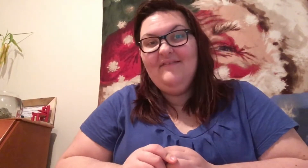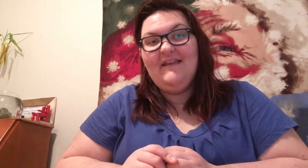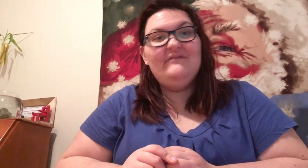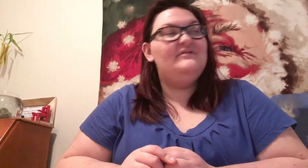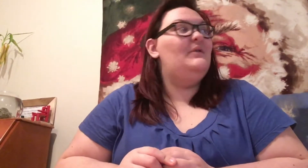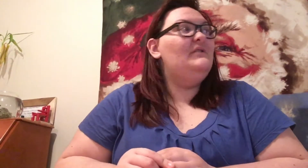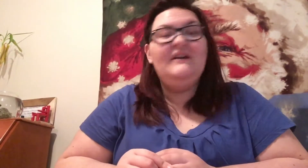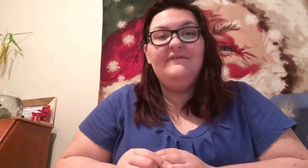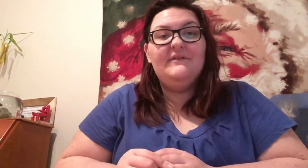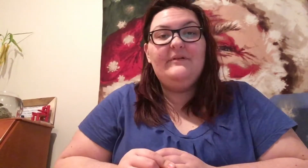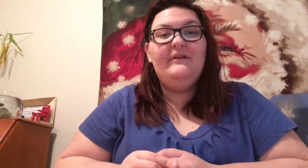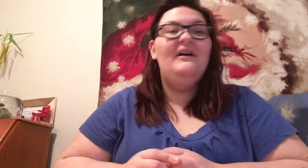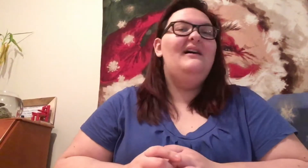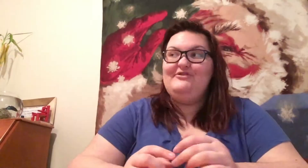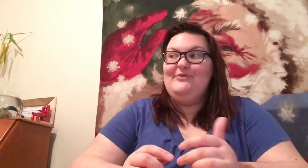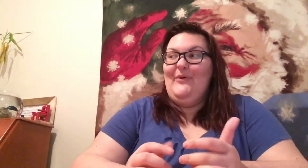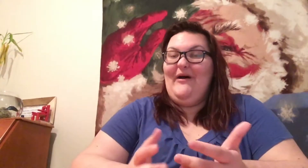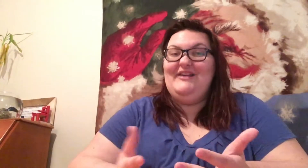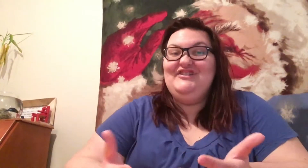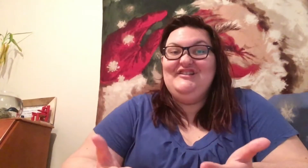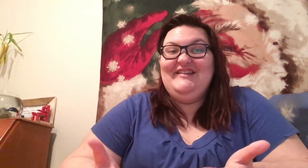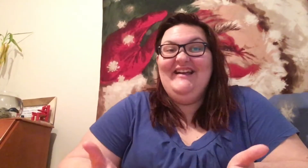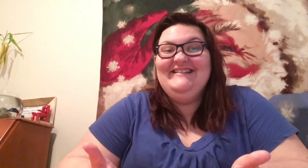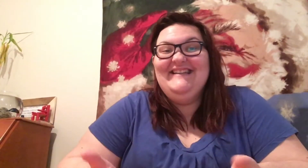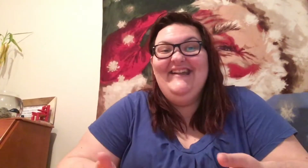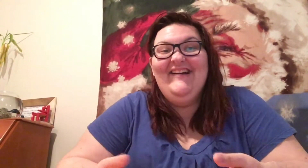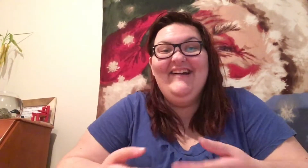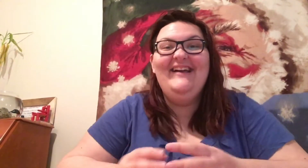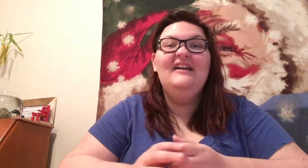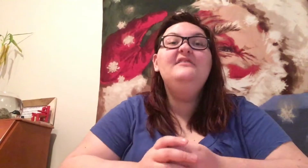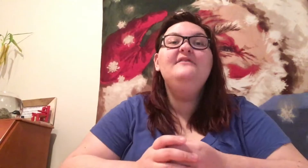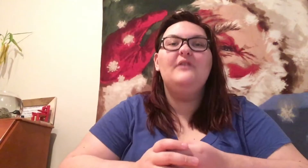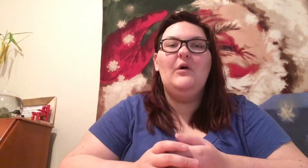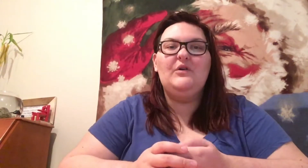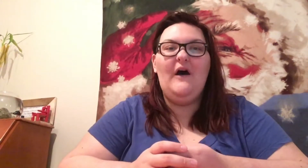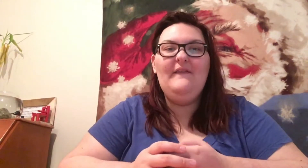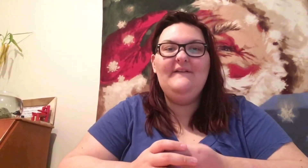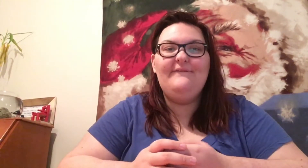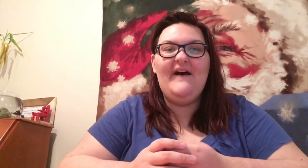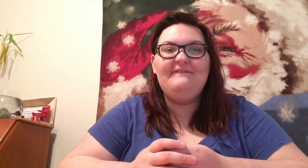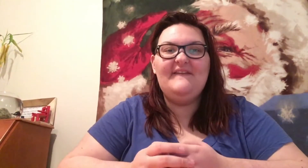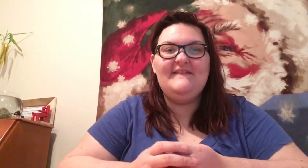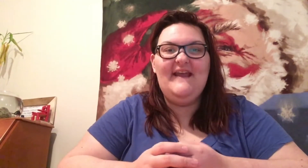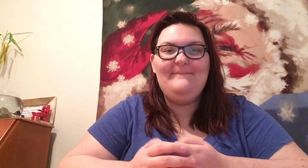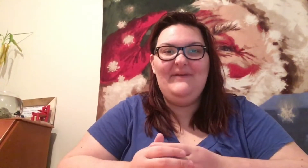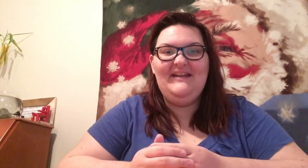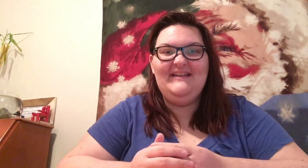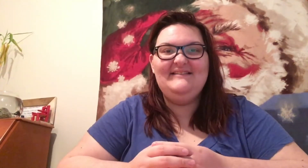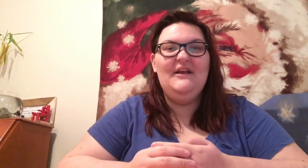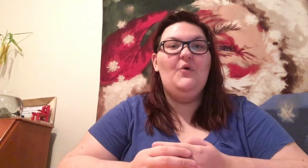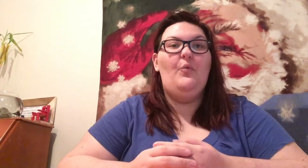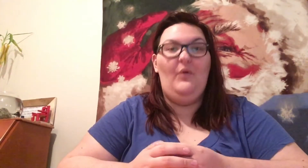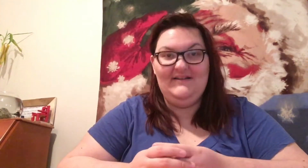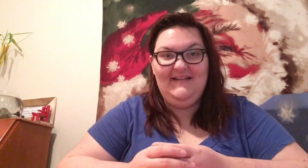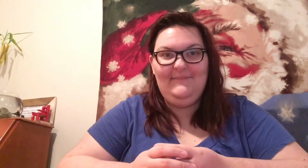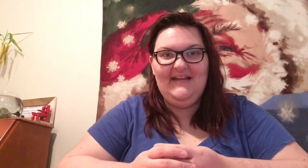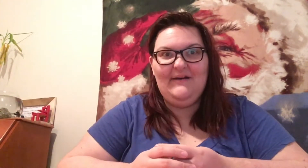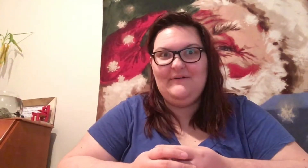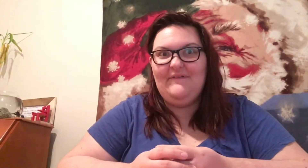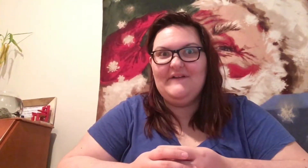Like, was so uncomfortable. So I just texted her. Called in five to ten minutes. Wanting me out of there.